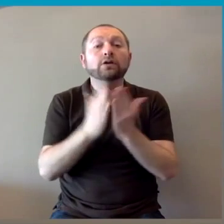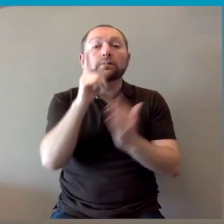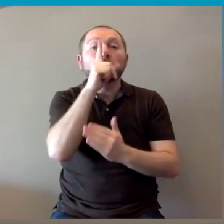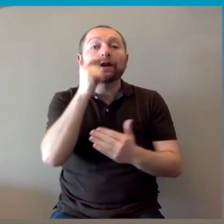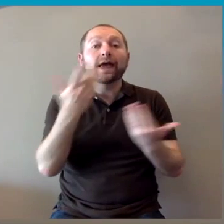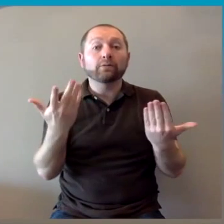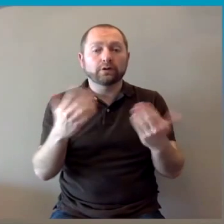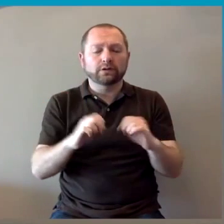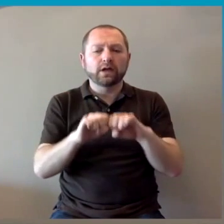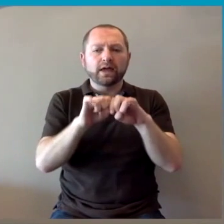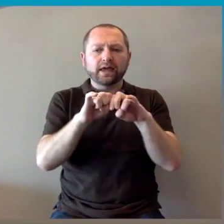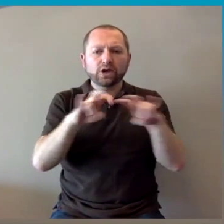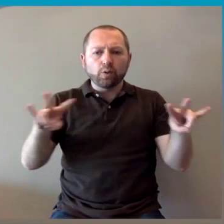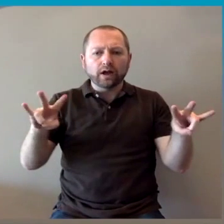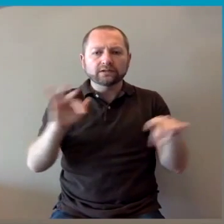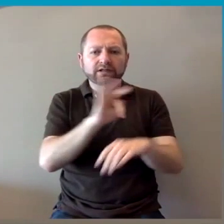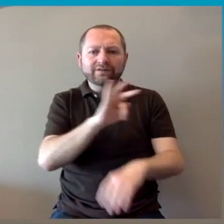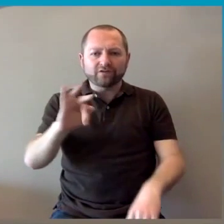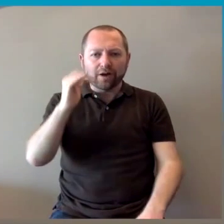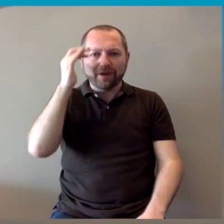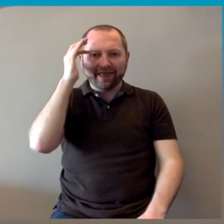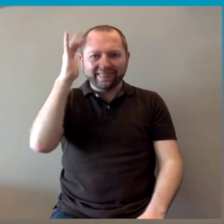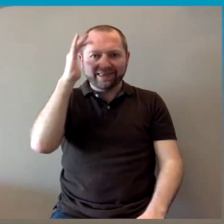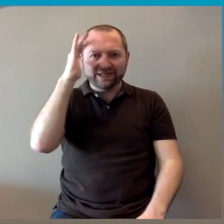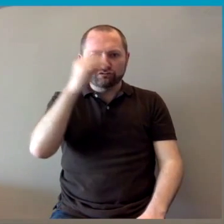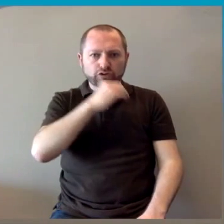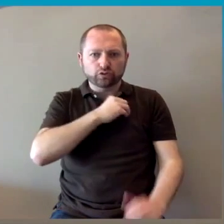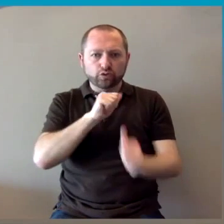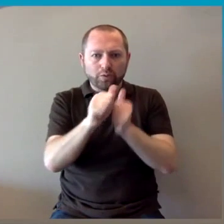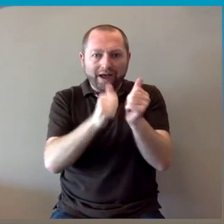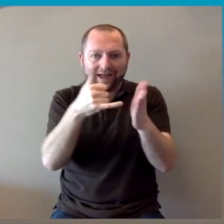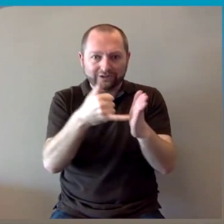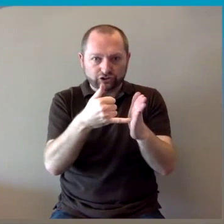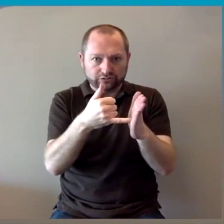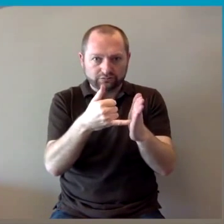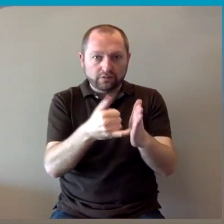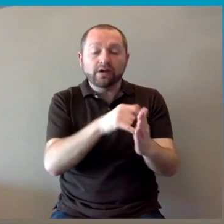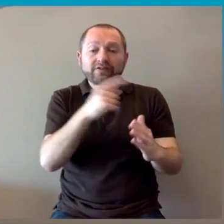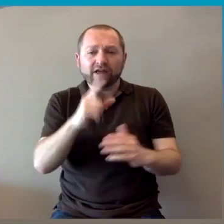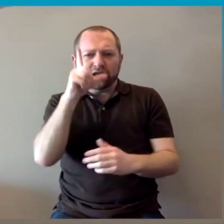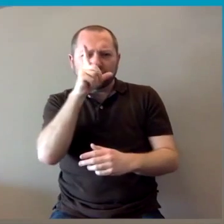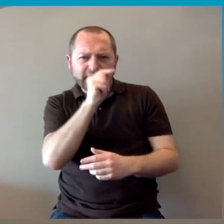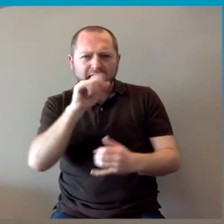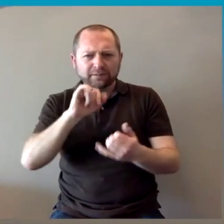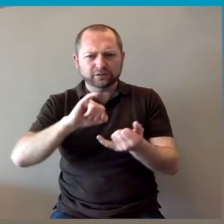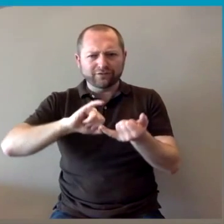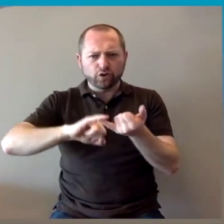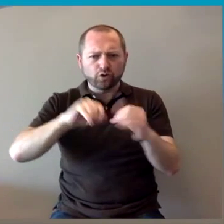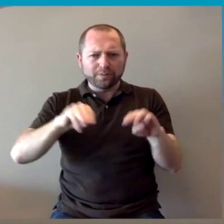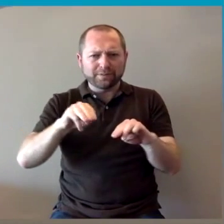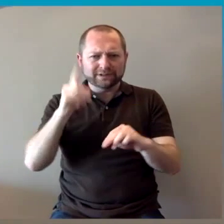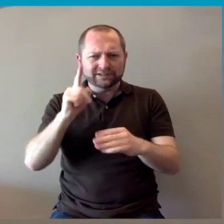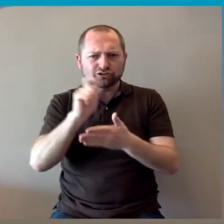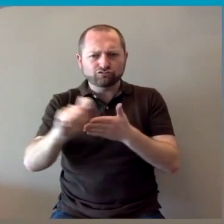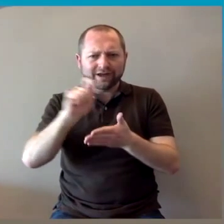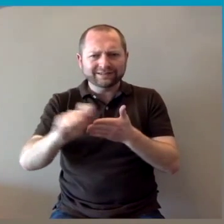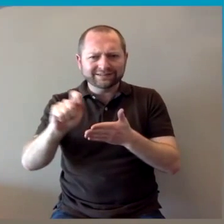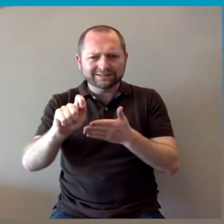is Equality from Theory to Action. And after that is a list of authors and the date 2009